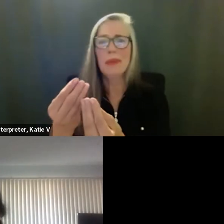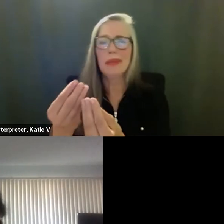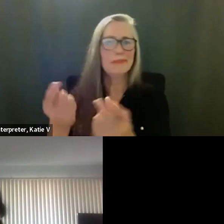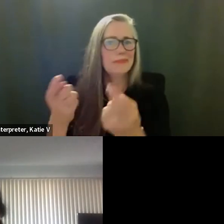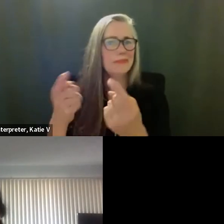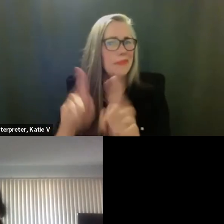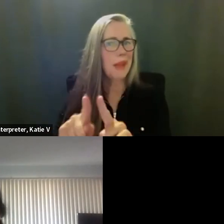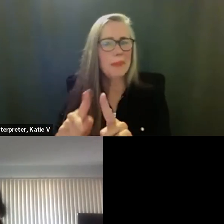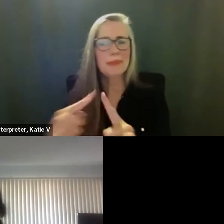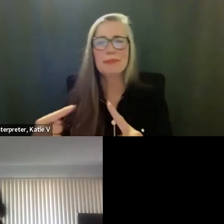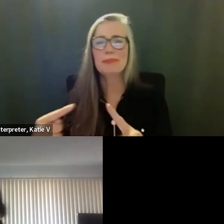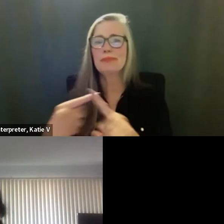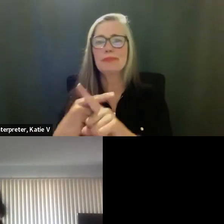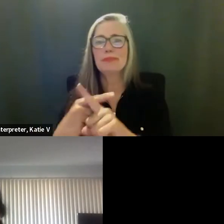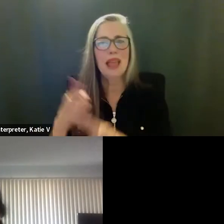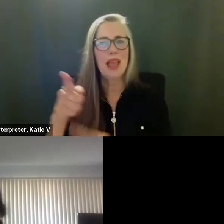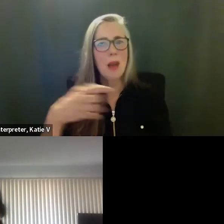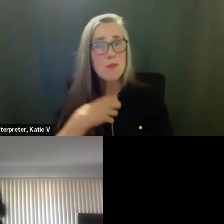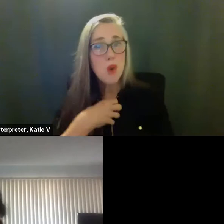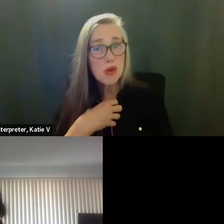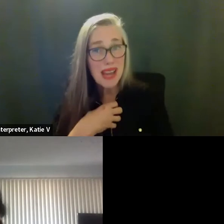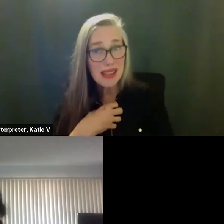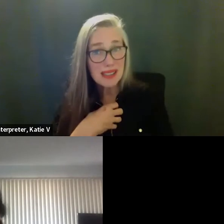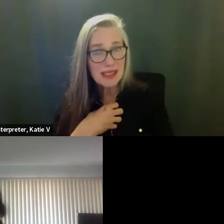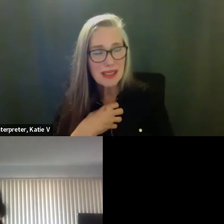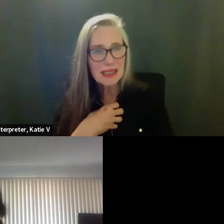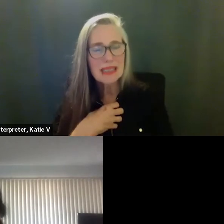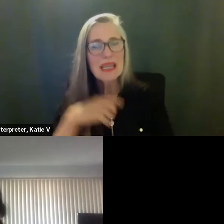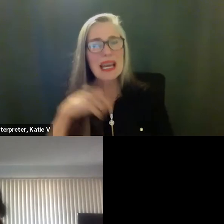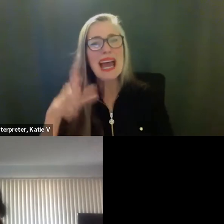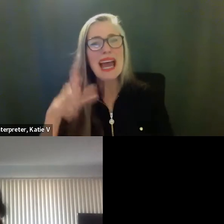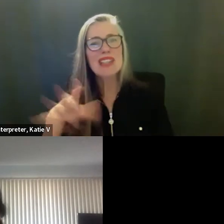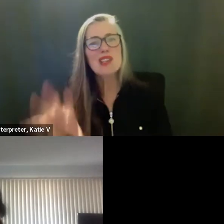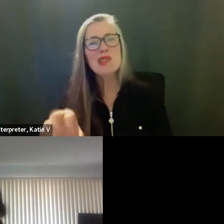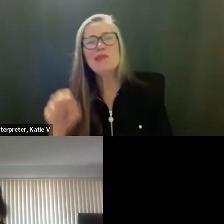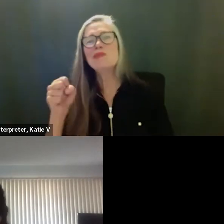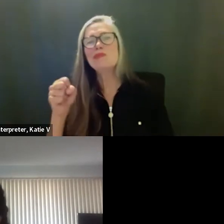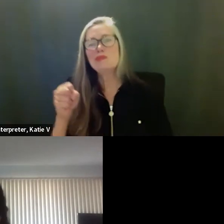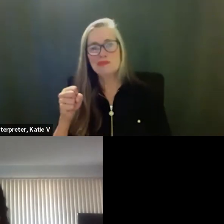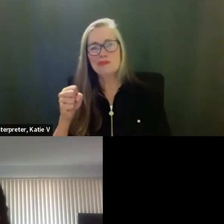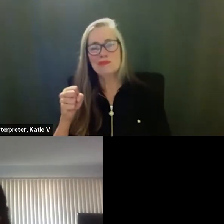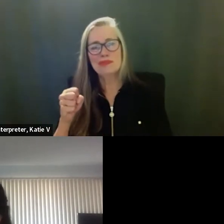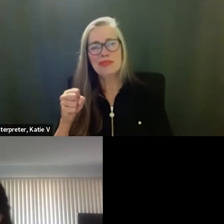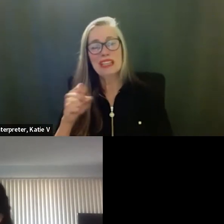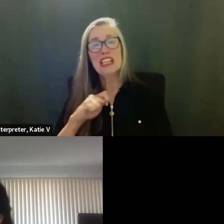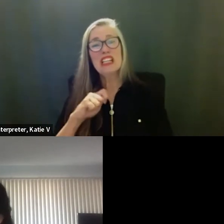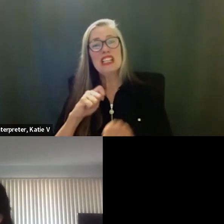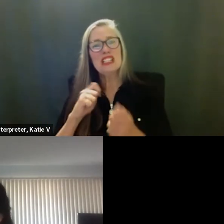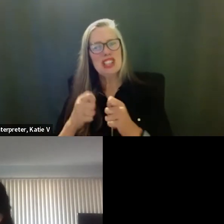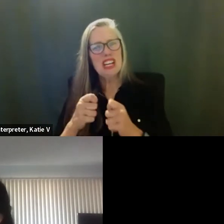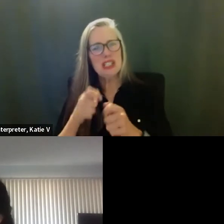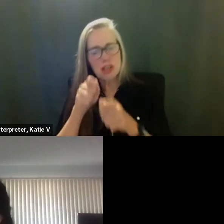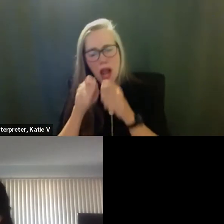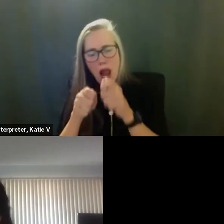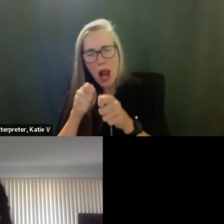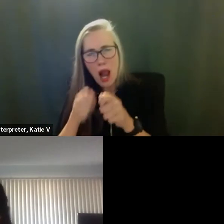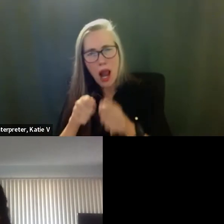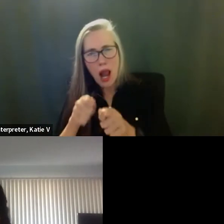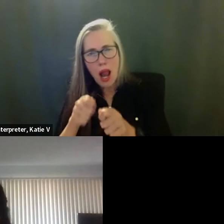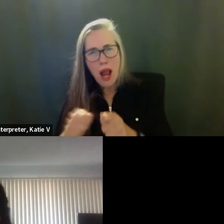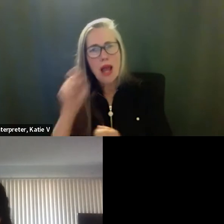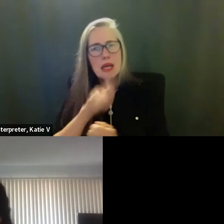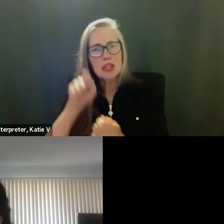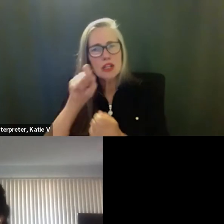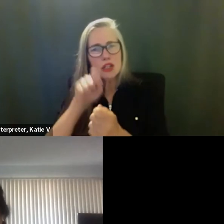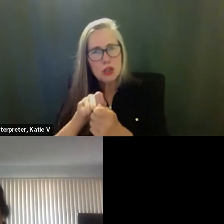the, because of the protests, we had to, um, you know, package it in a certain way that would address